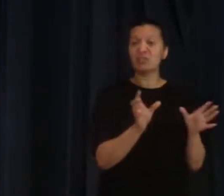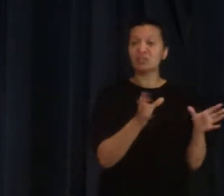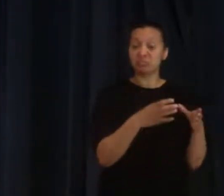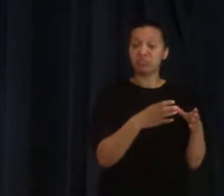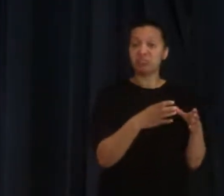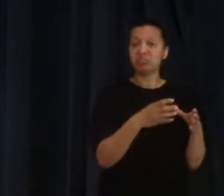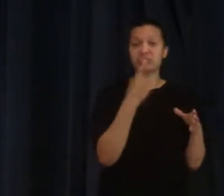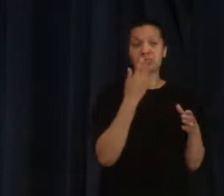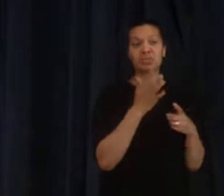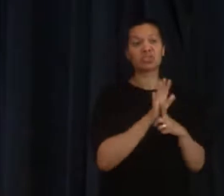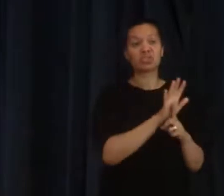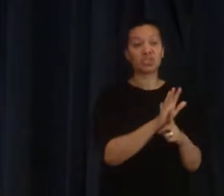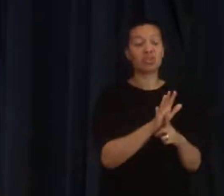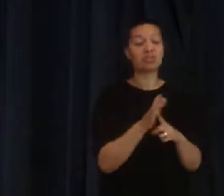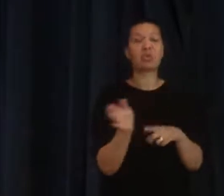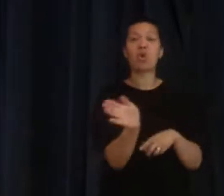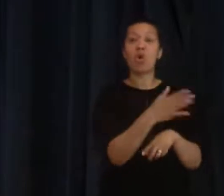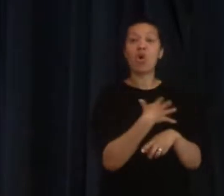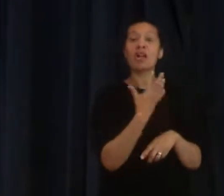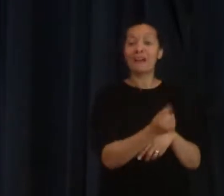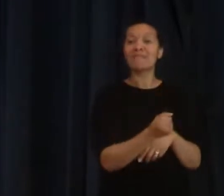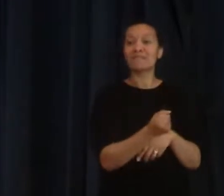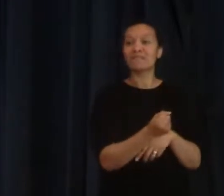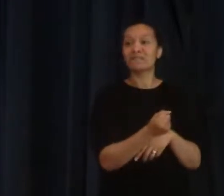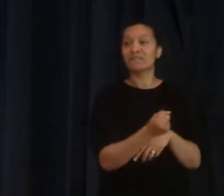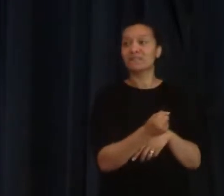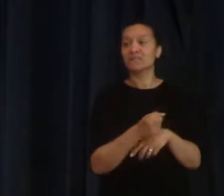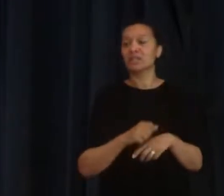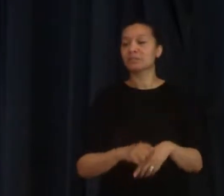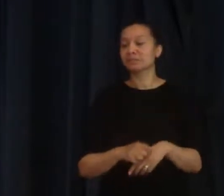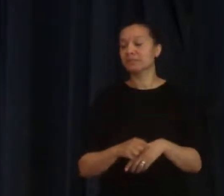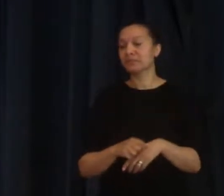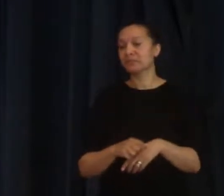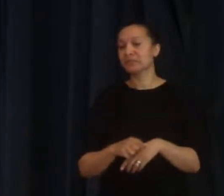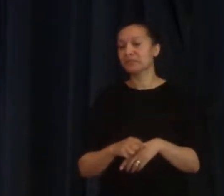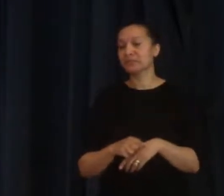the gifts of the Holy Spirit, which we're going to look at next week,